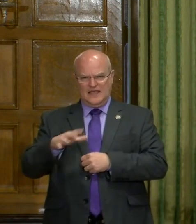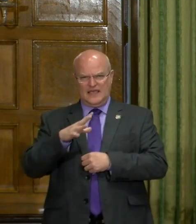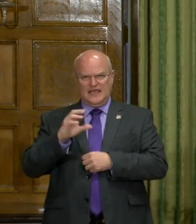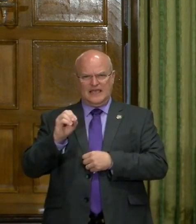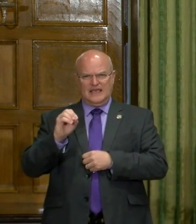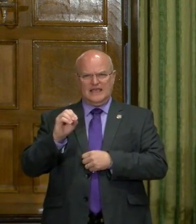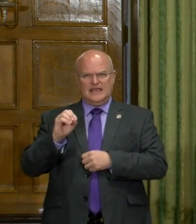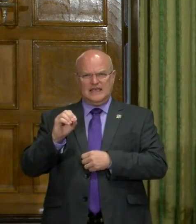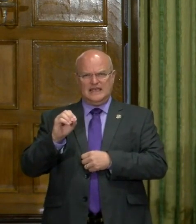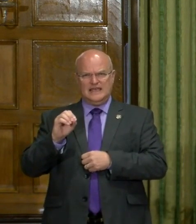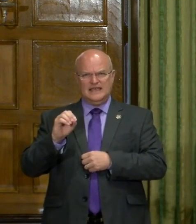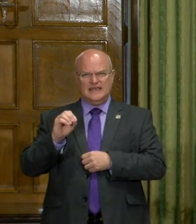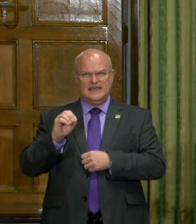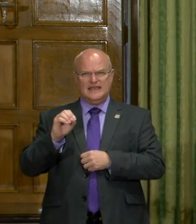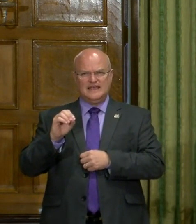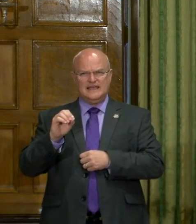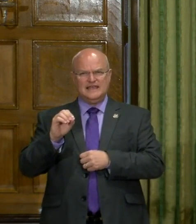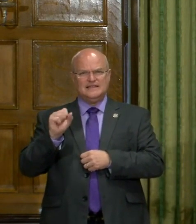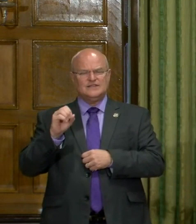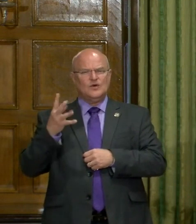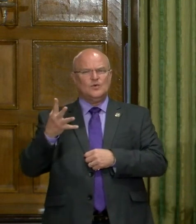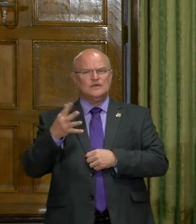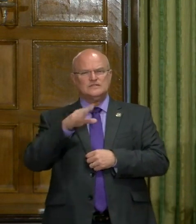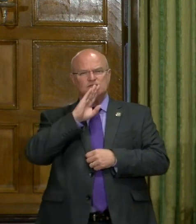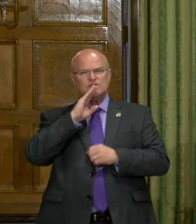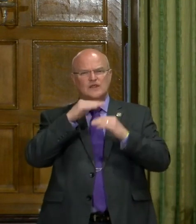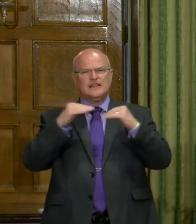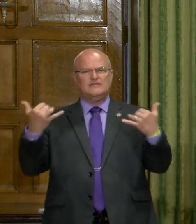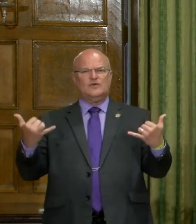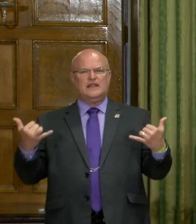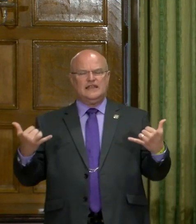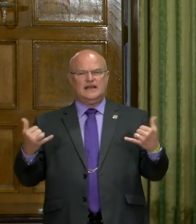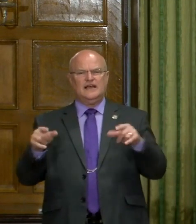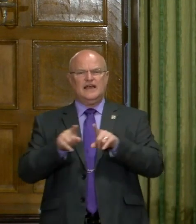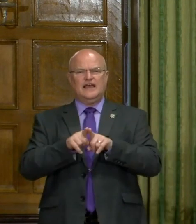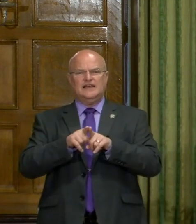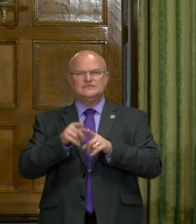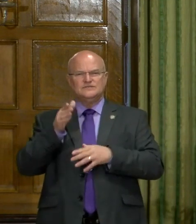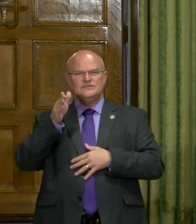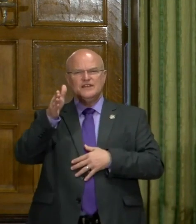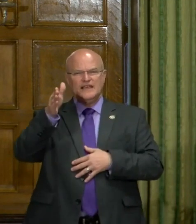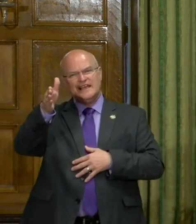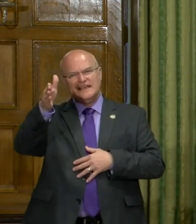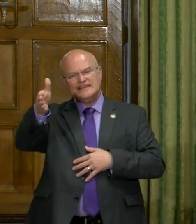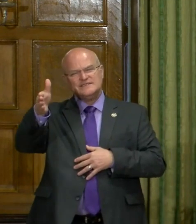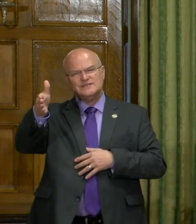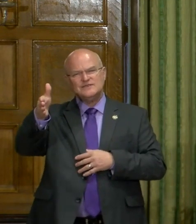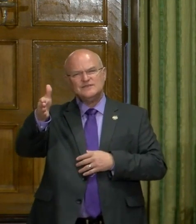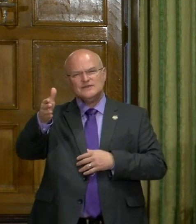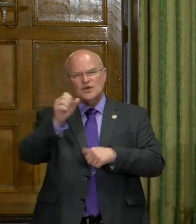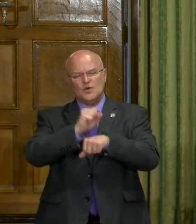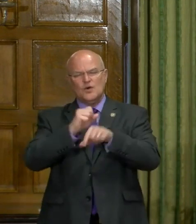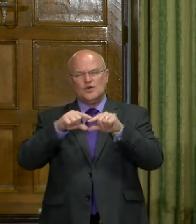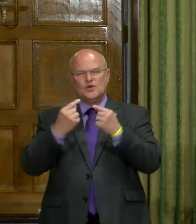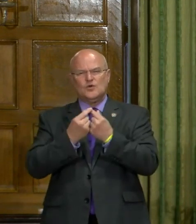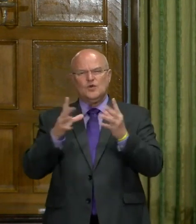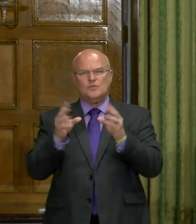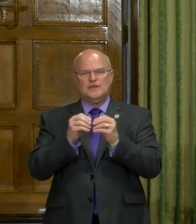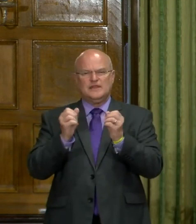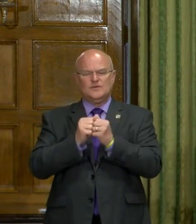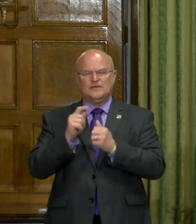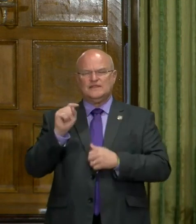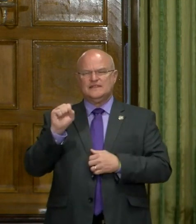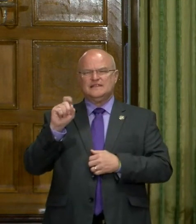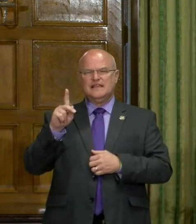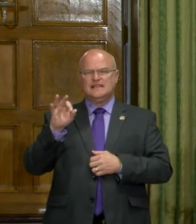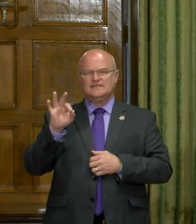And, um, so what's your frustration level as you head into this working group meeting with the